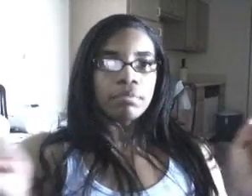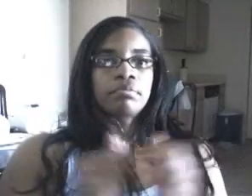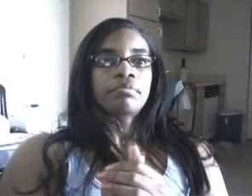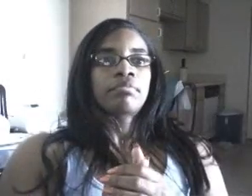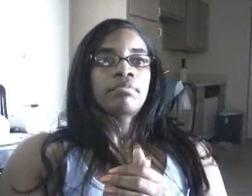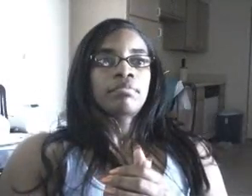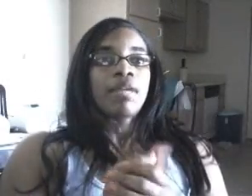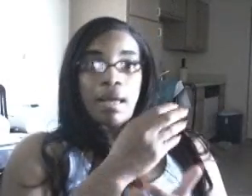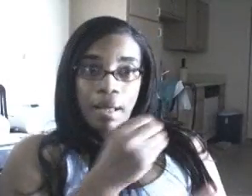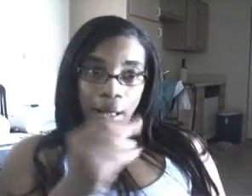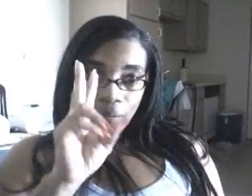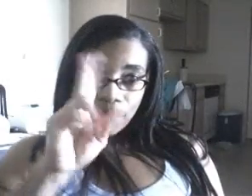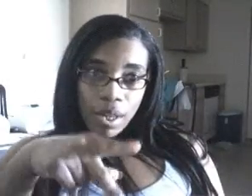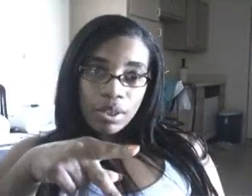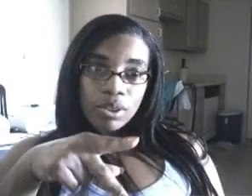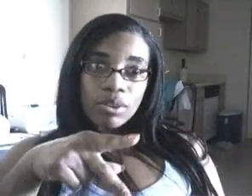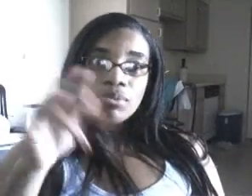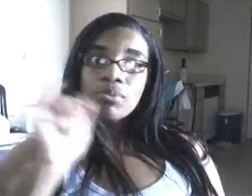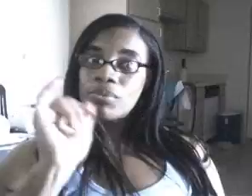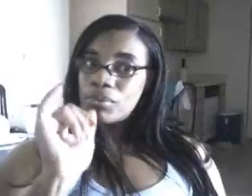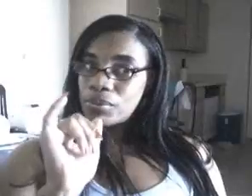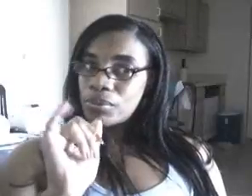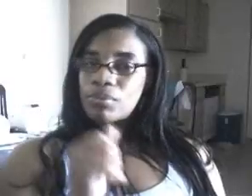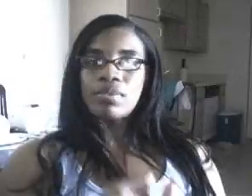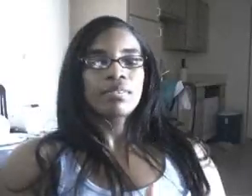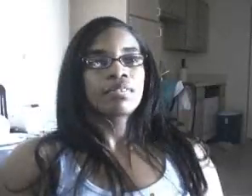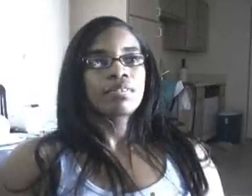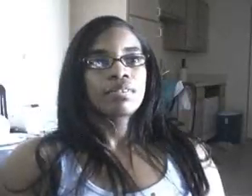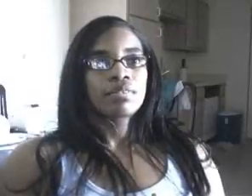That is great. make a bad live, don't eat a bad place.